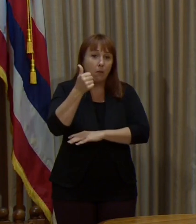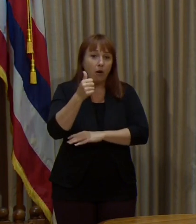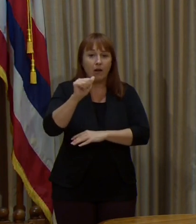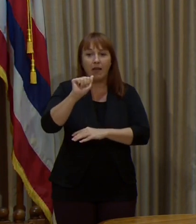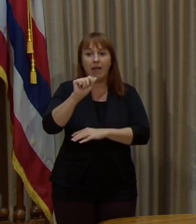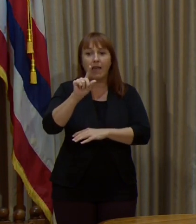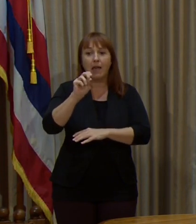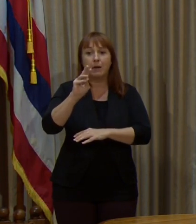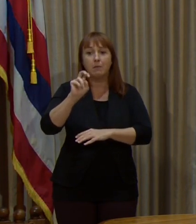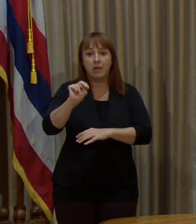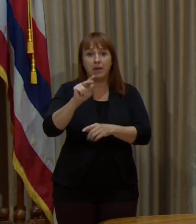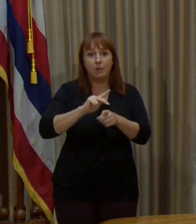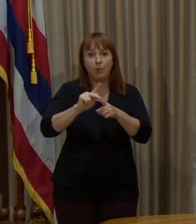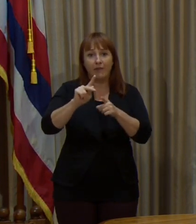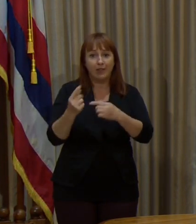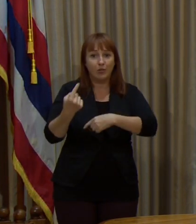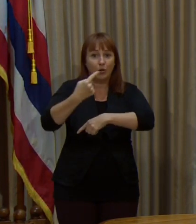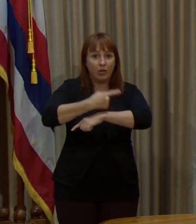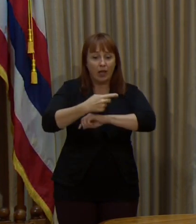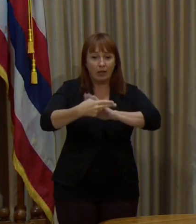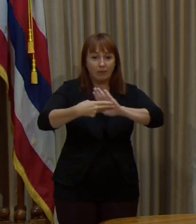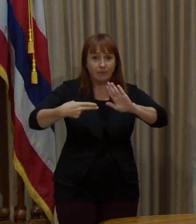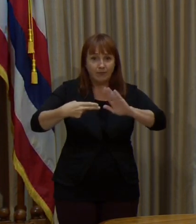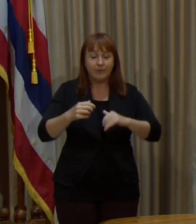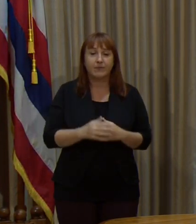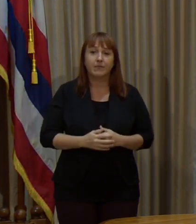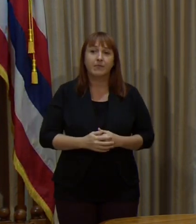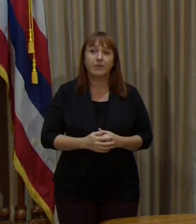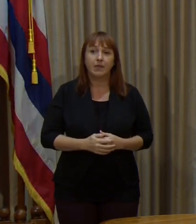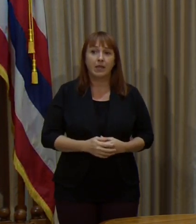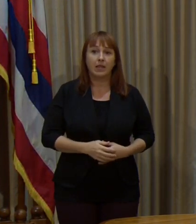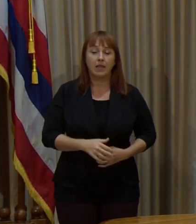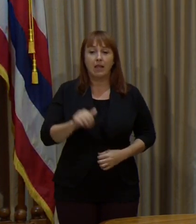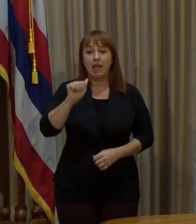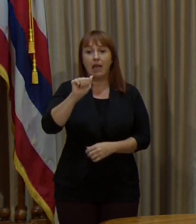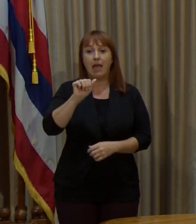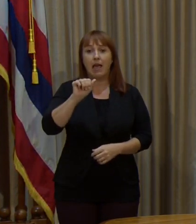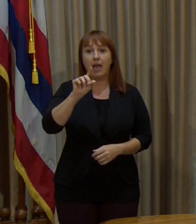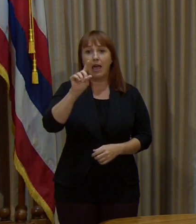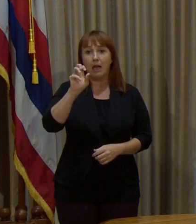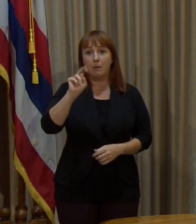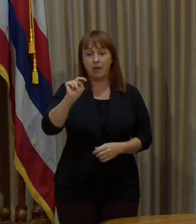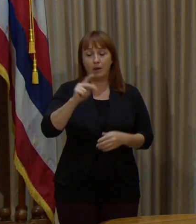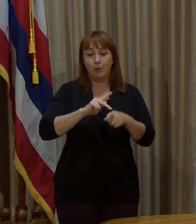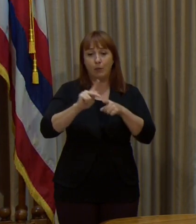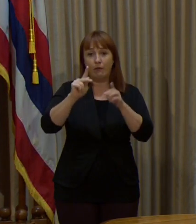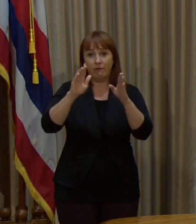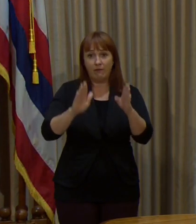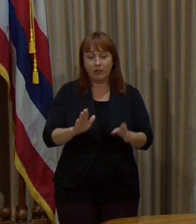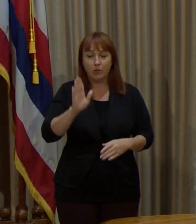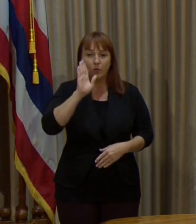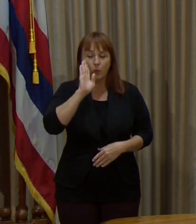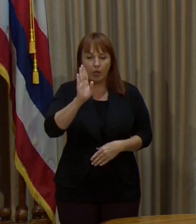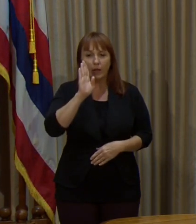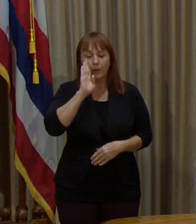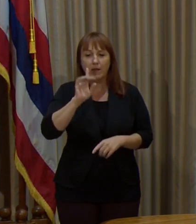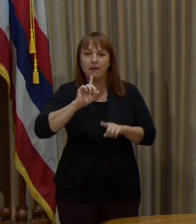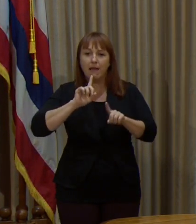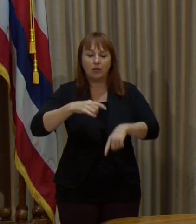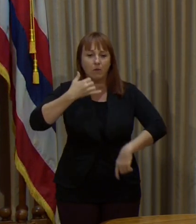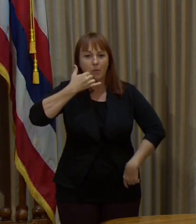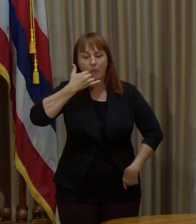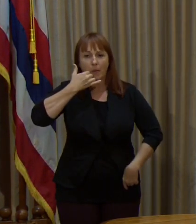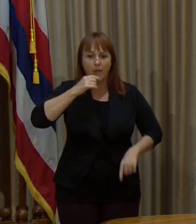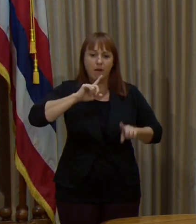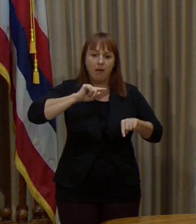Administrative Professionals Day, and the Administrative Professionals will be certainly answering the phone